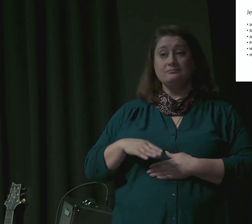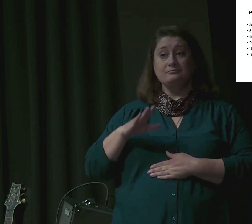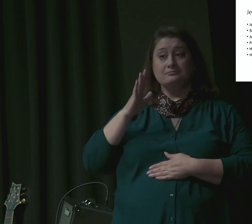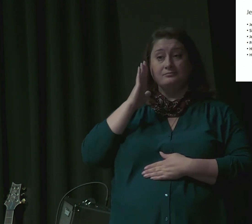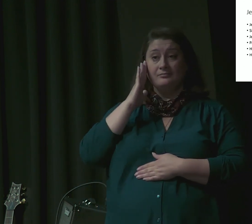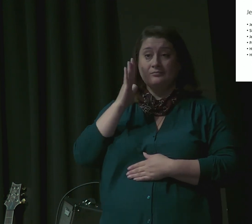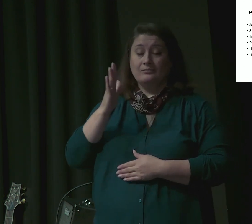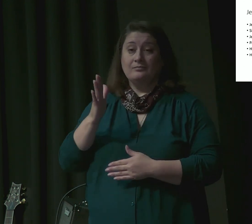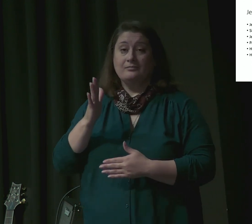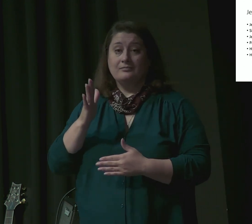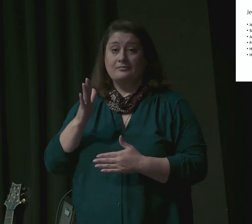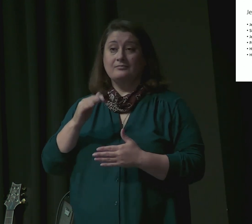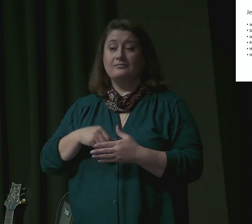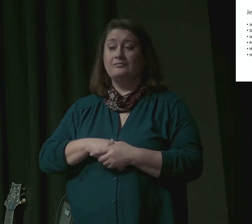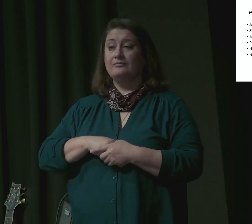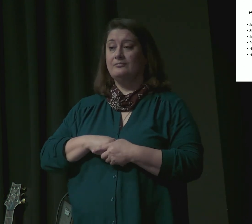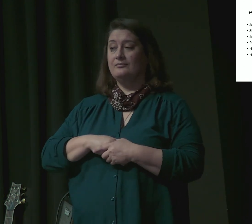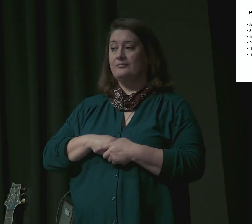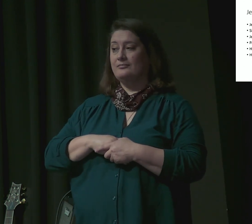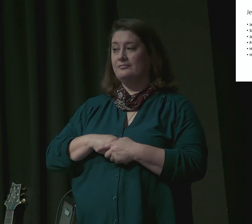maybe at your job in the church